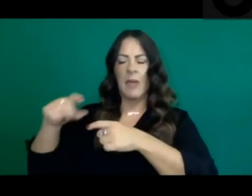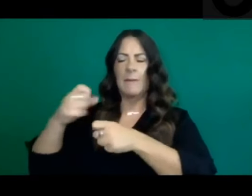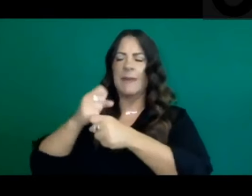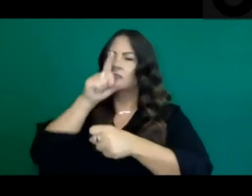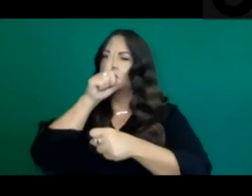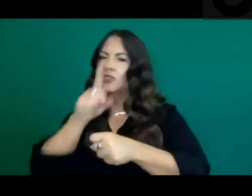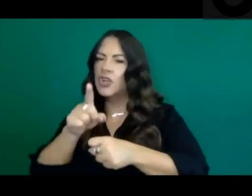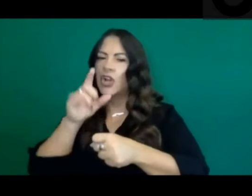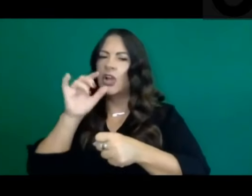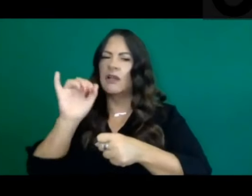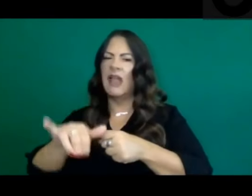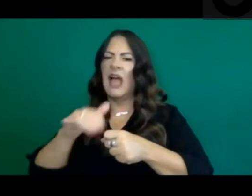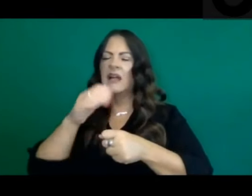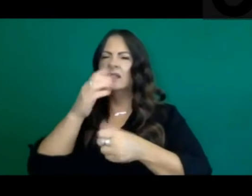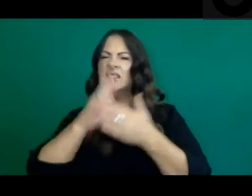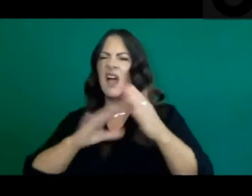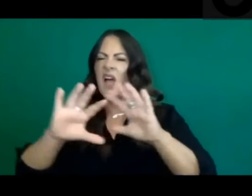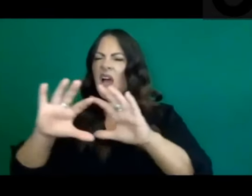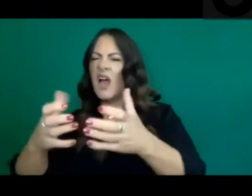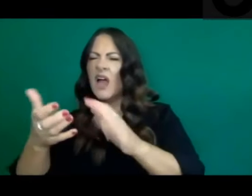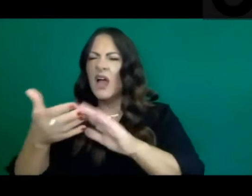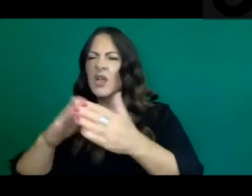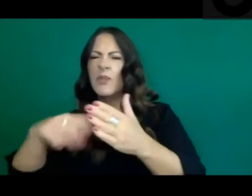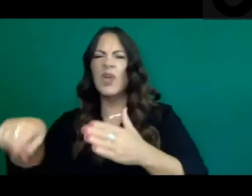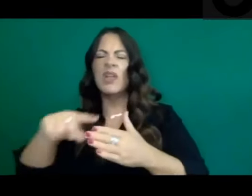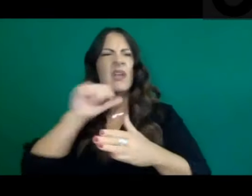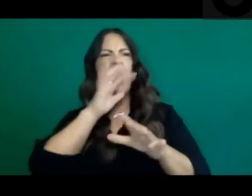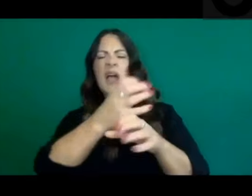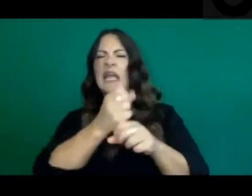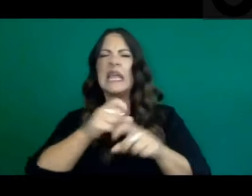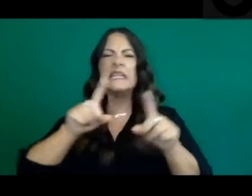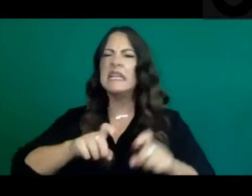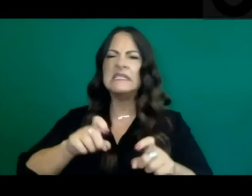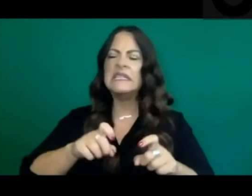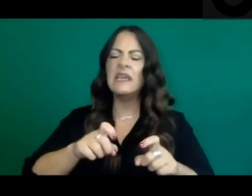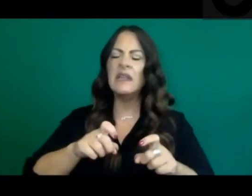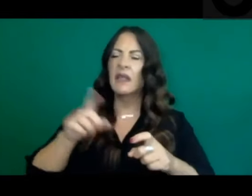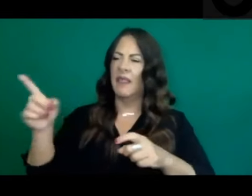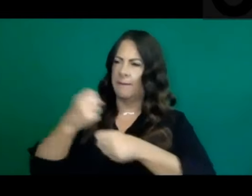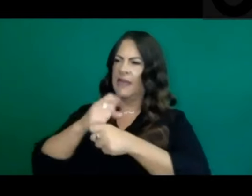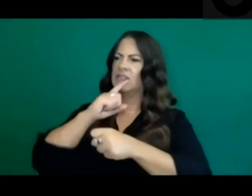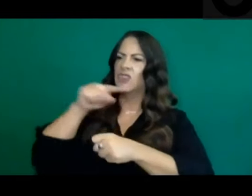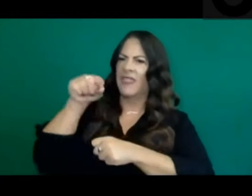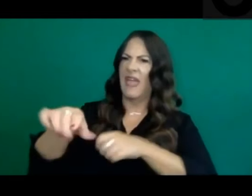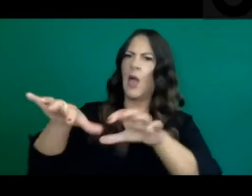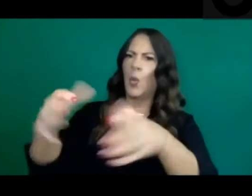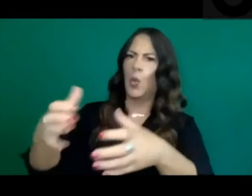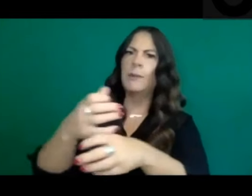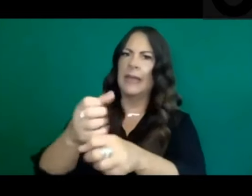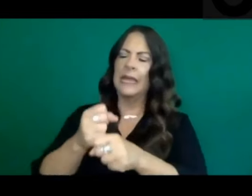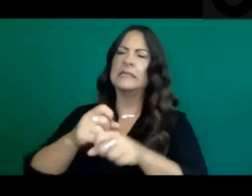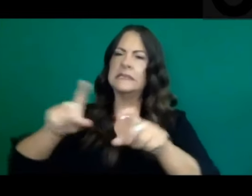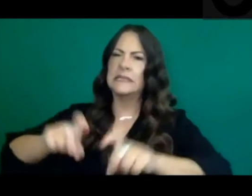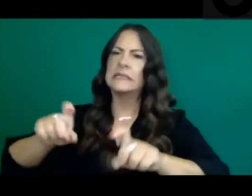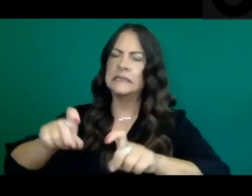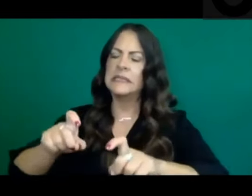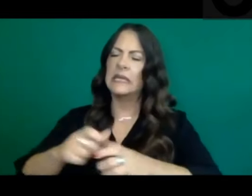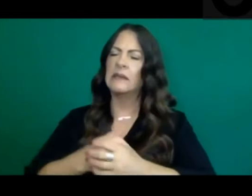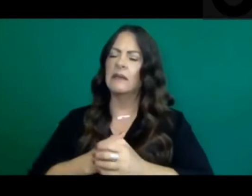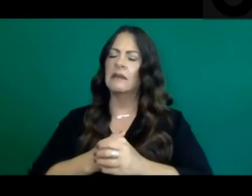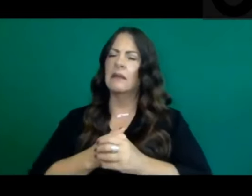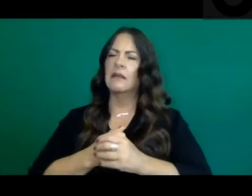impacted communities are getting testing they need. The state under their guidance and leadership is